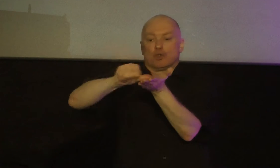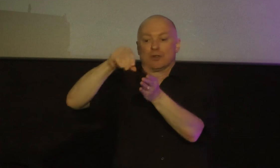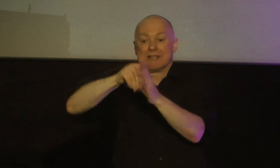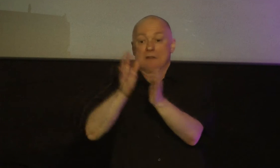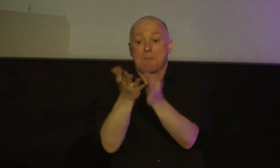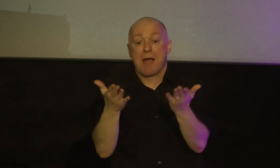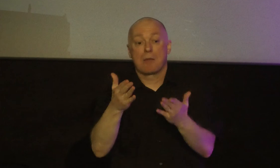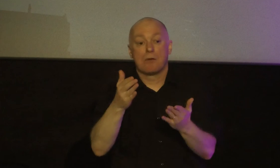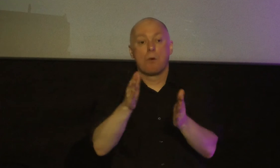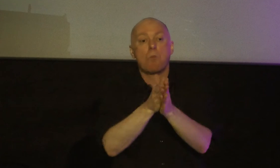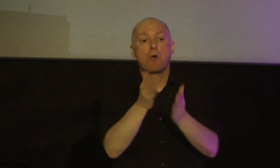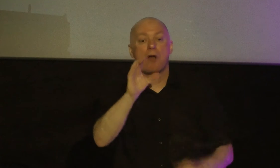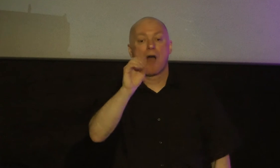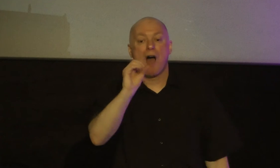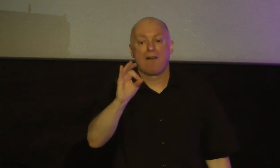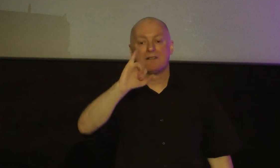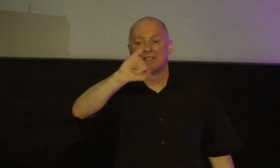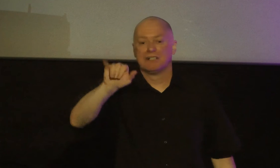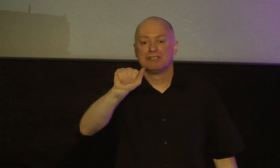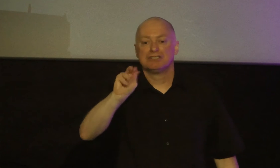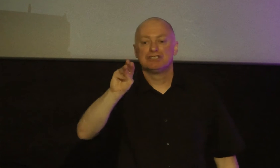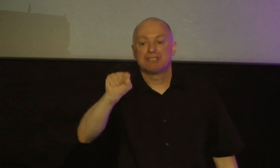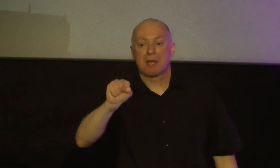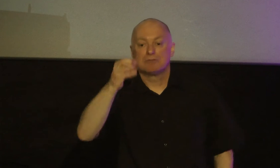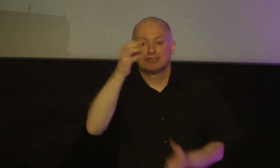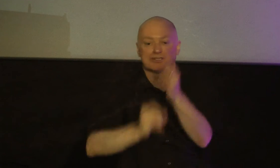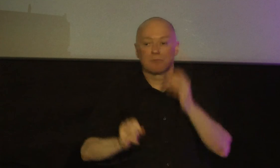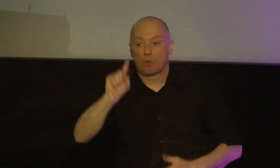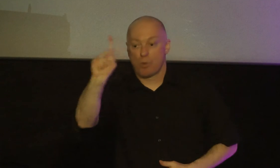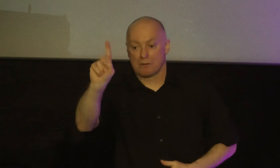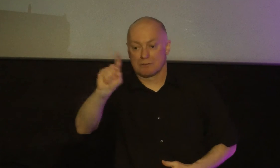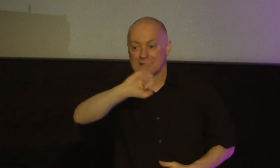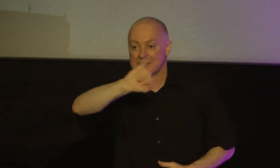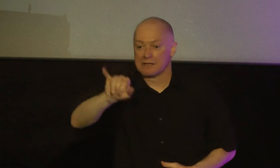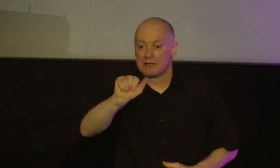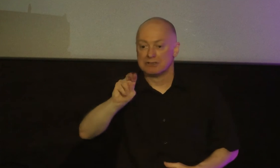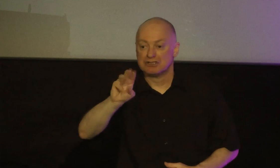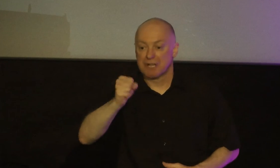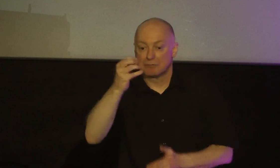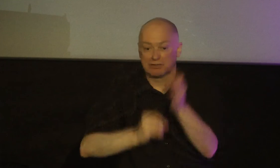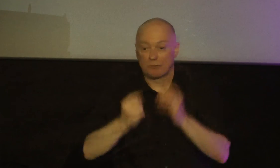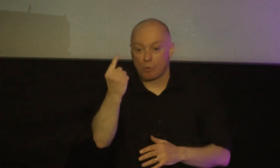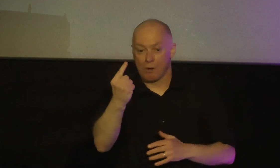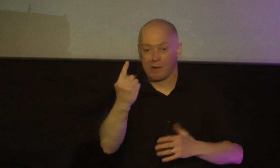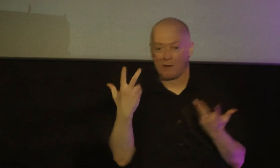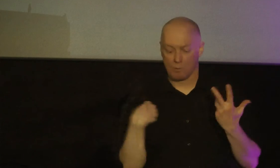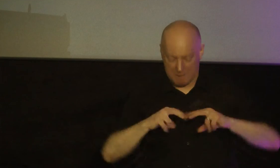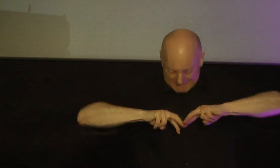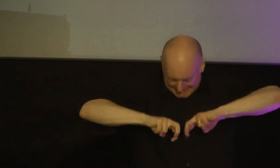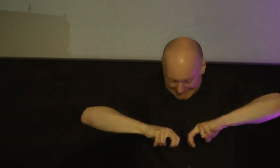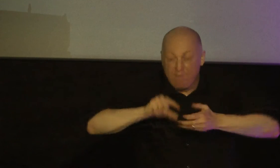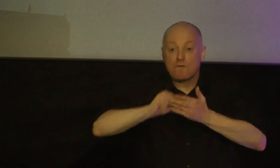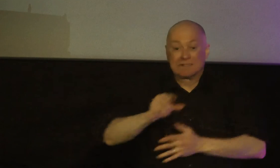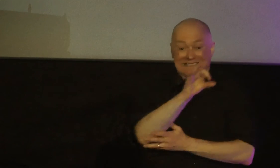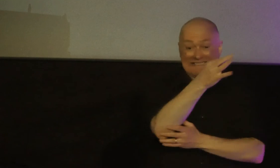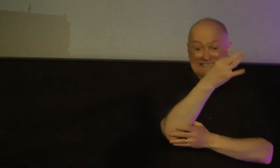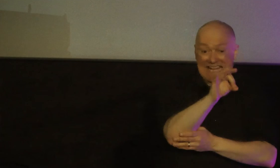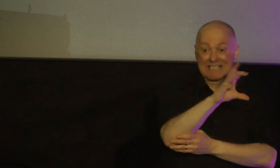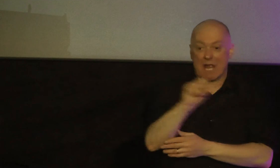book of james james chapter one and we're going to expound verses 19 to 20 two verses